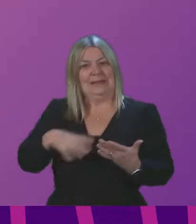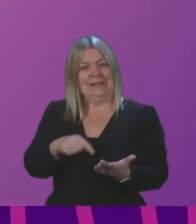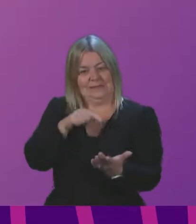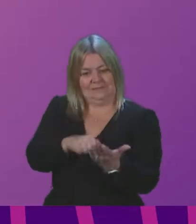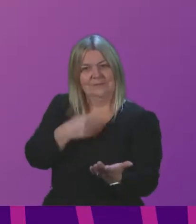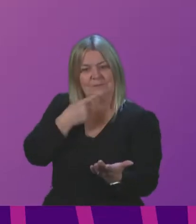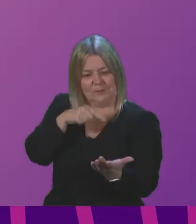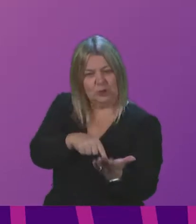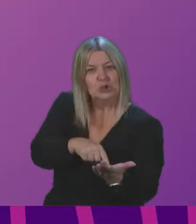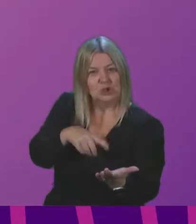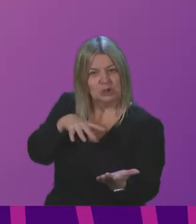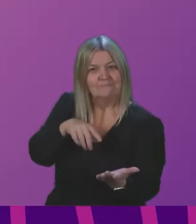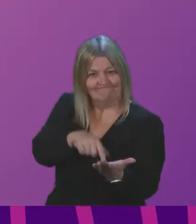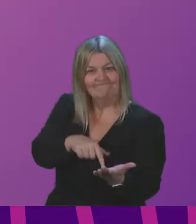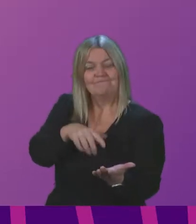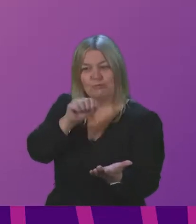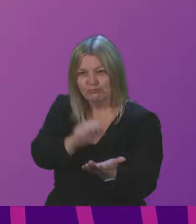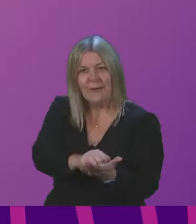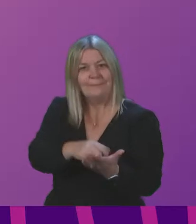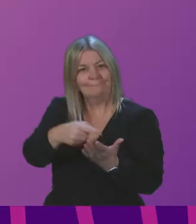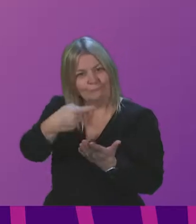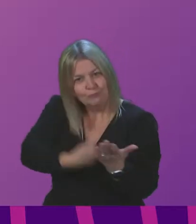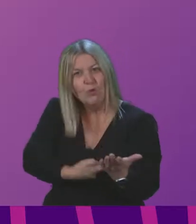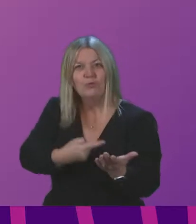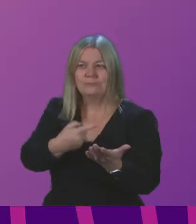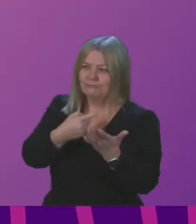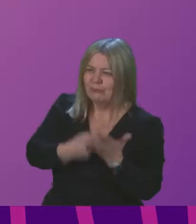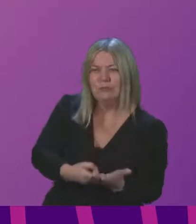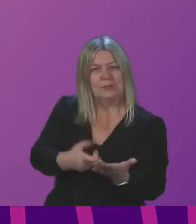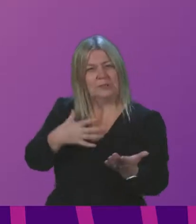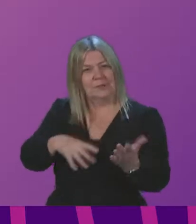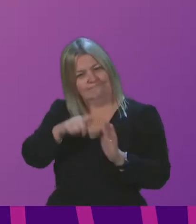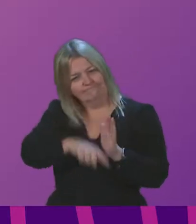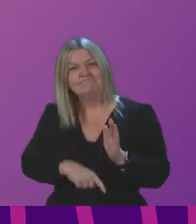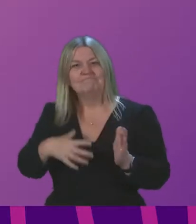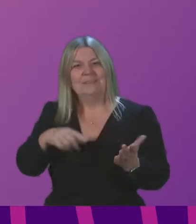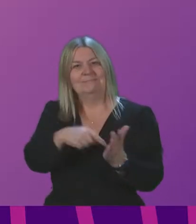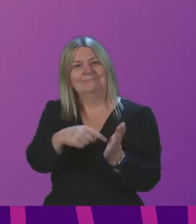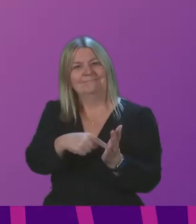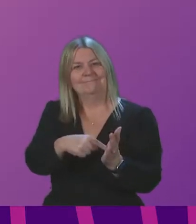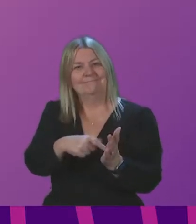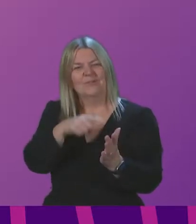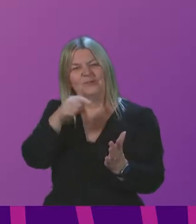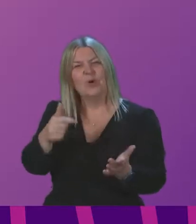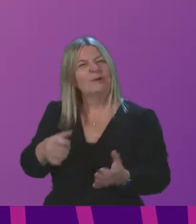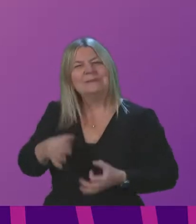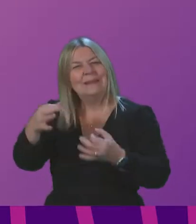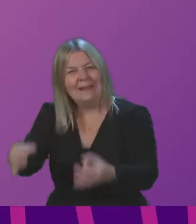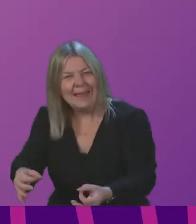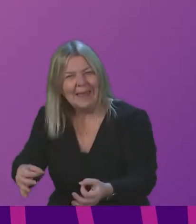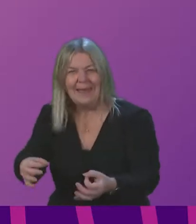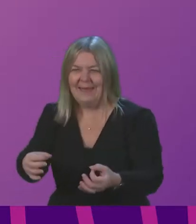But we need to have the right rules and regulations in place that support, not hold back our model of publicly funded healthcare.